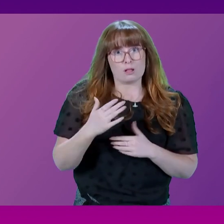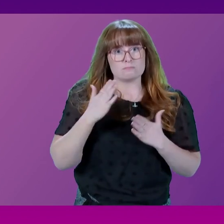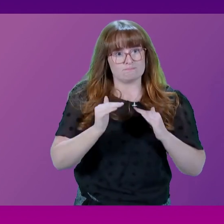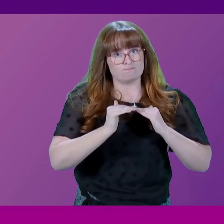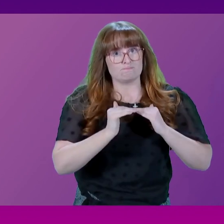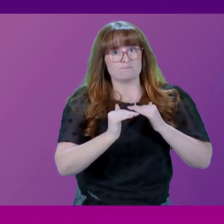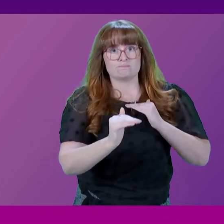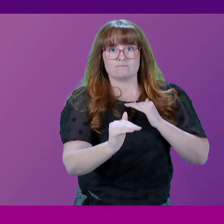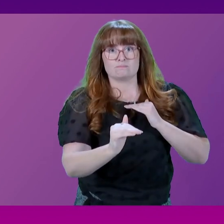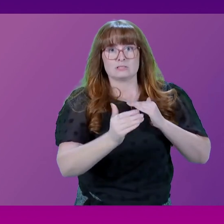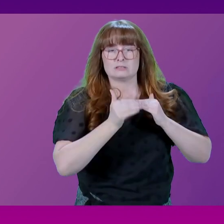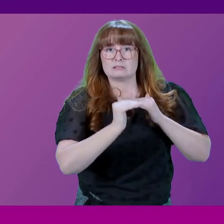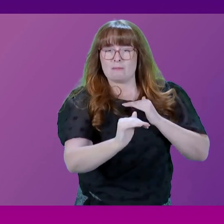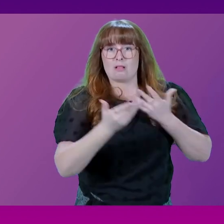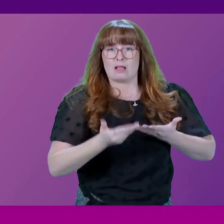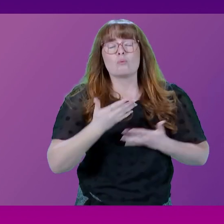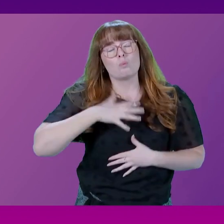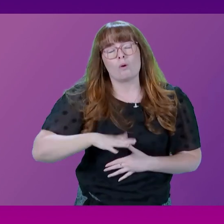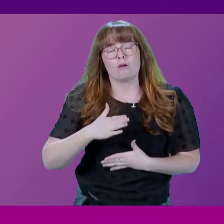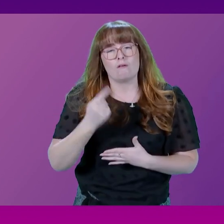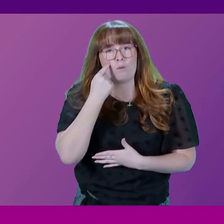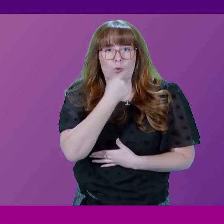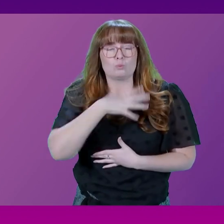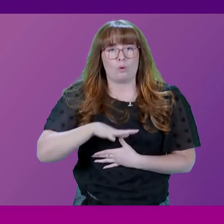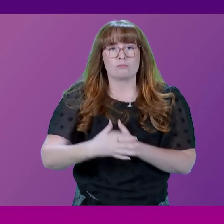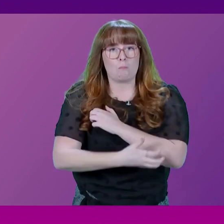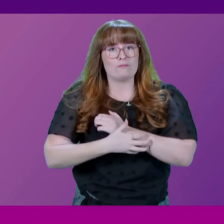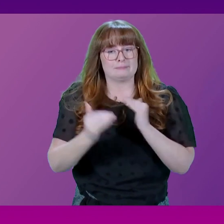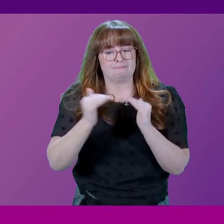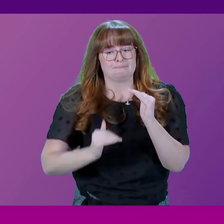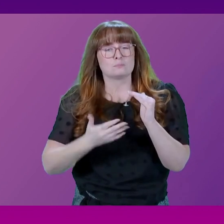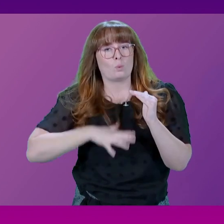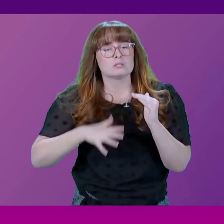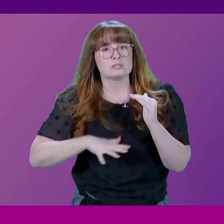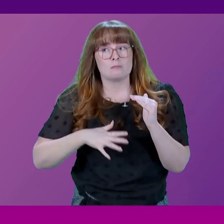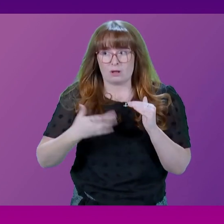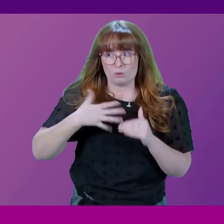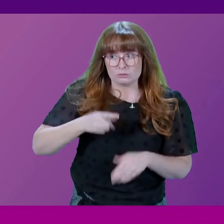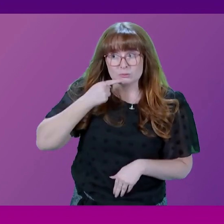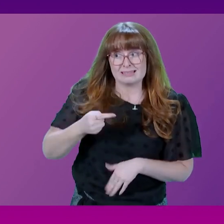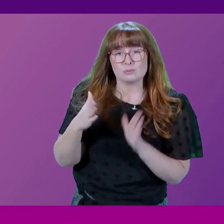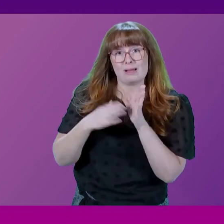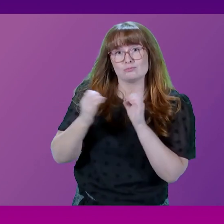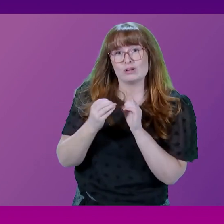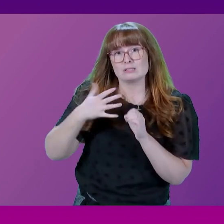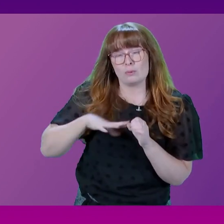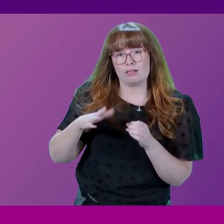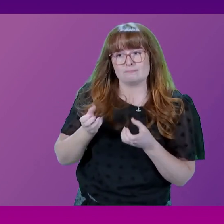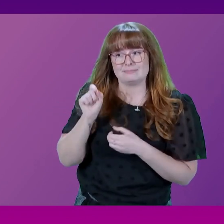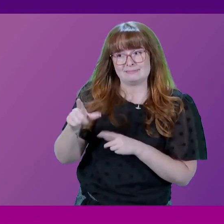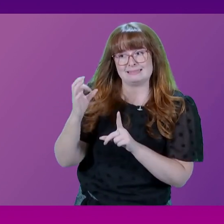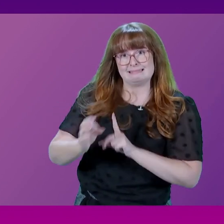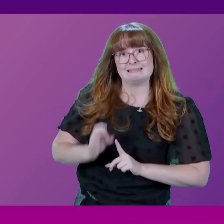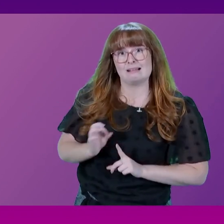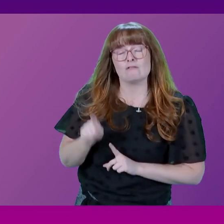of course make sure poverty reduces. And the final thing I would say to Miles Briggs and we will furnish him with further detail is when it comes to the